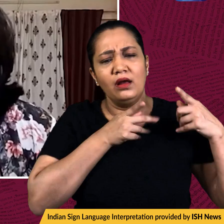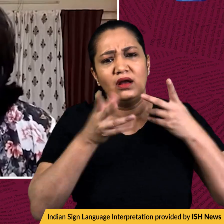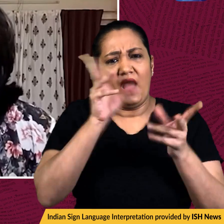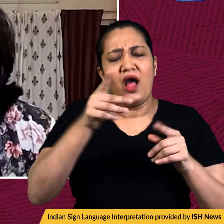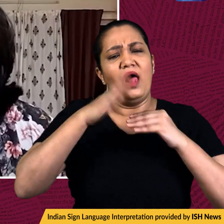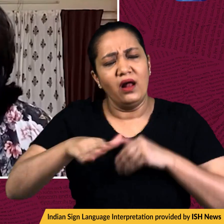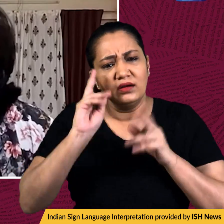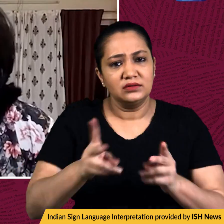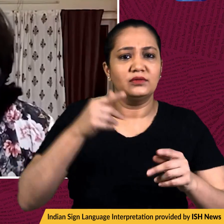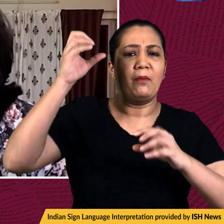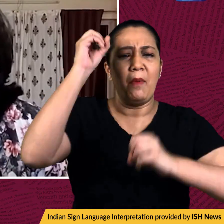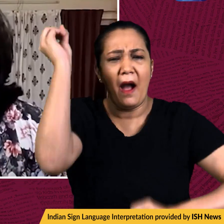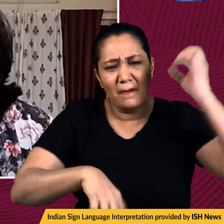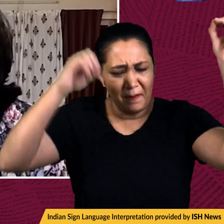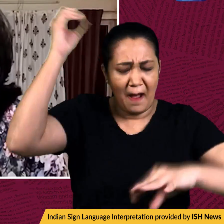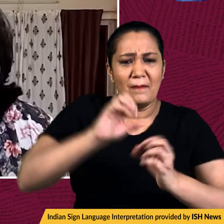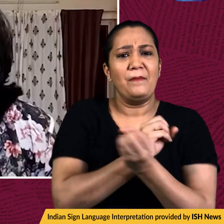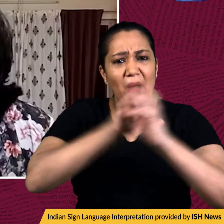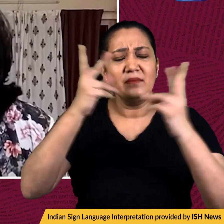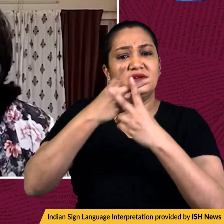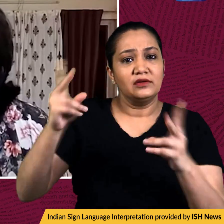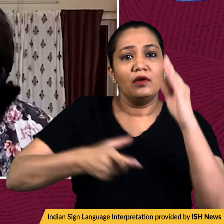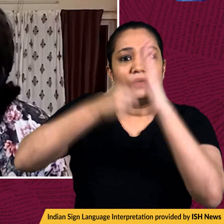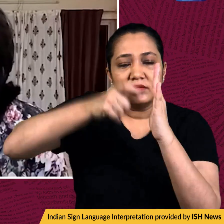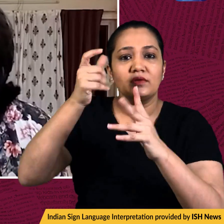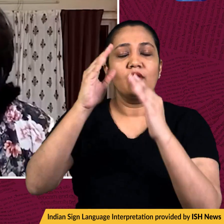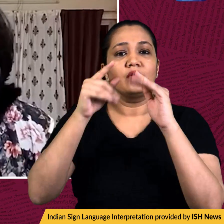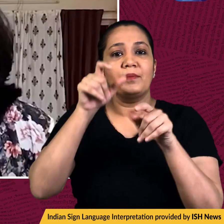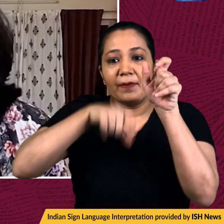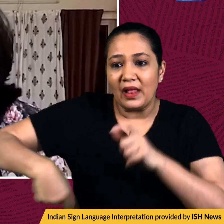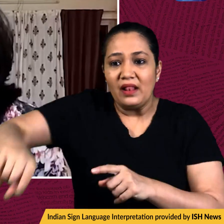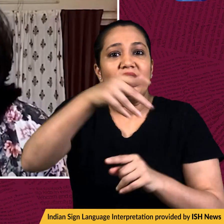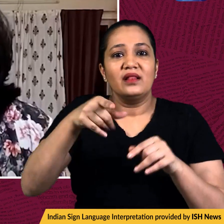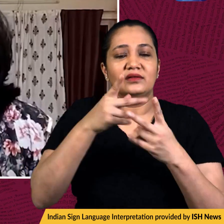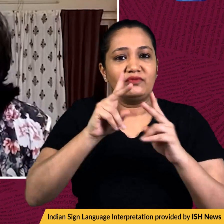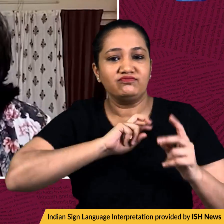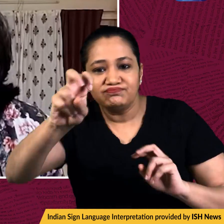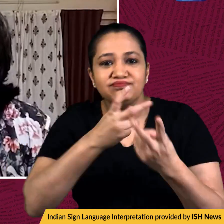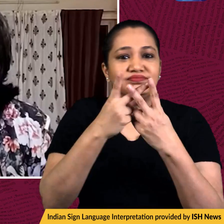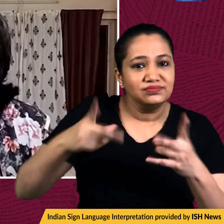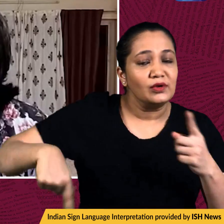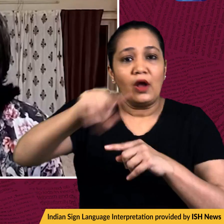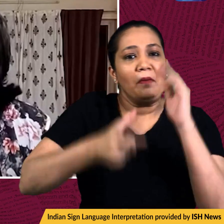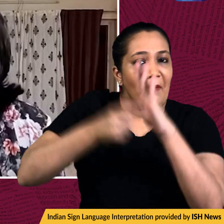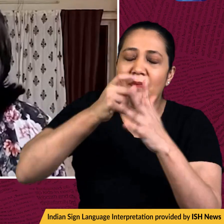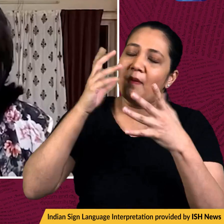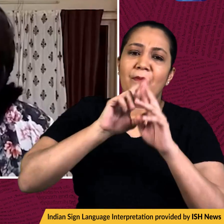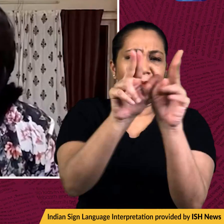continuing to shell a vital civilian infrastructure in the southeastern Ukrainian port. The council said in a